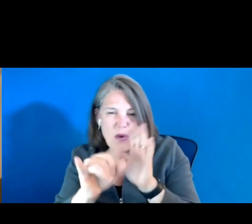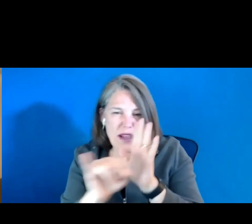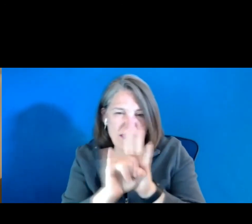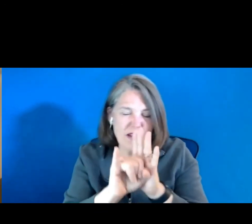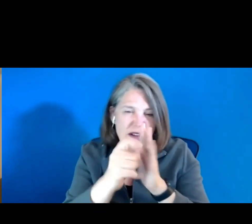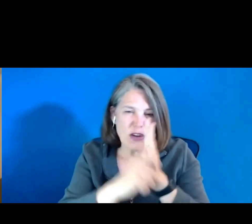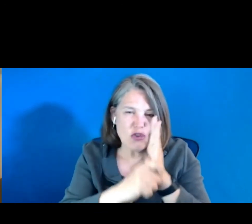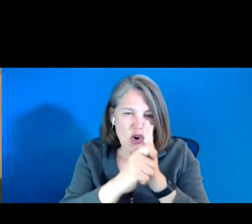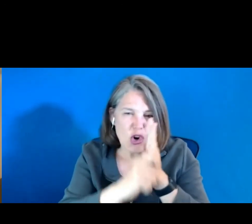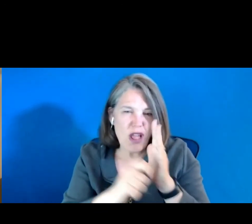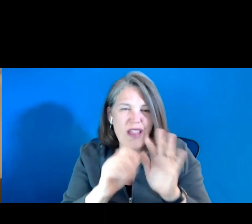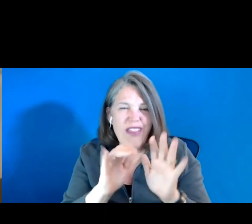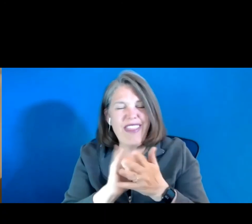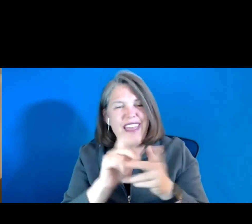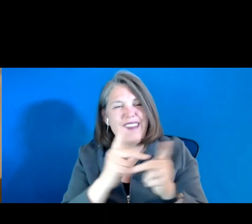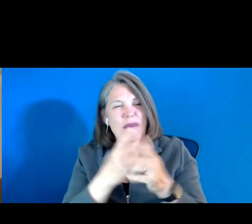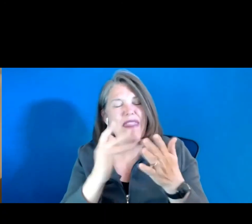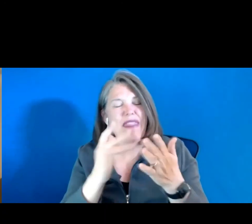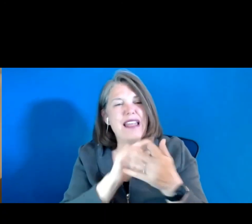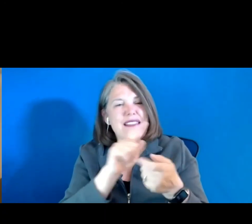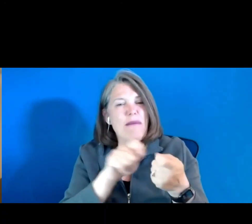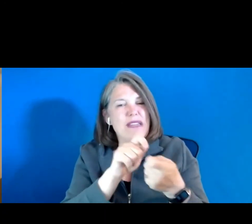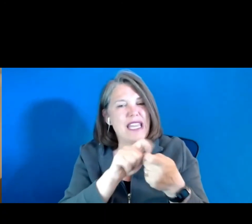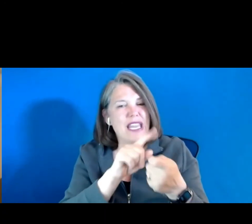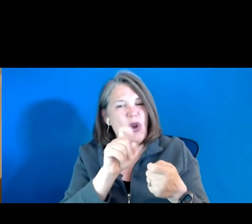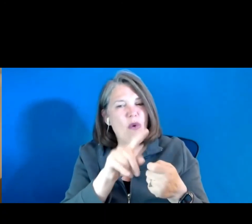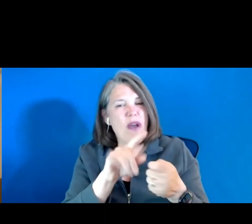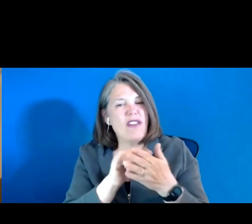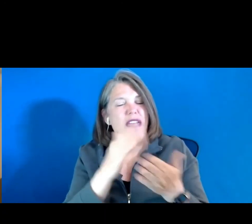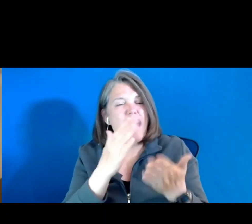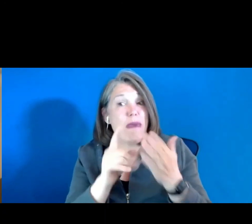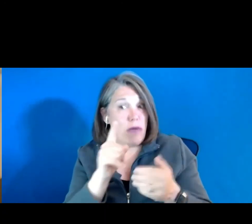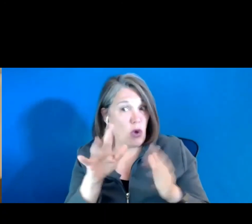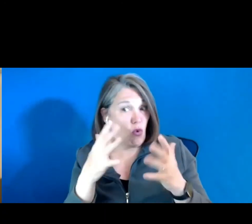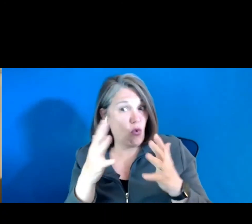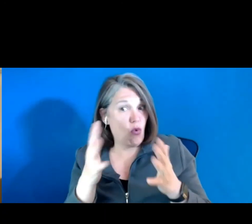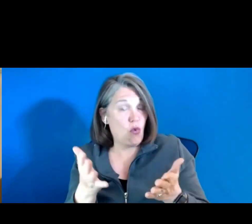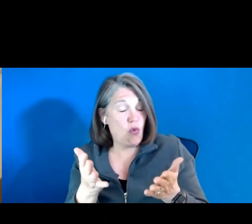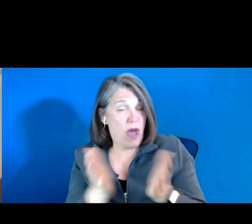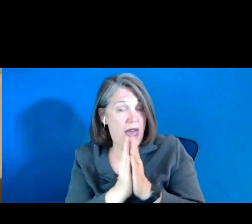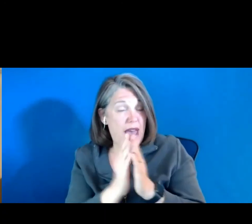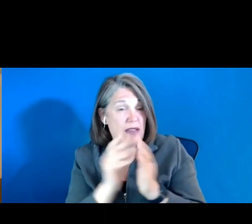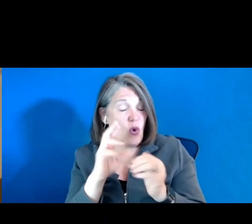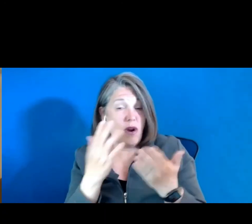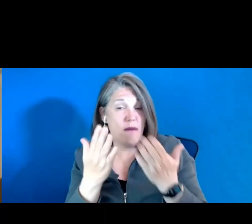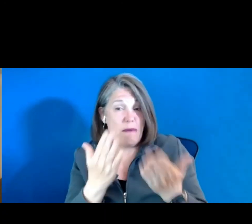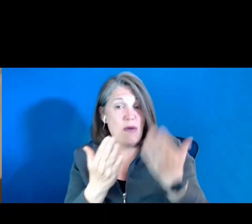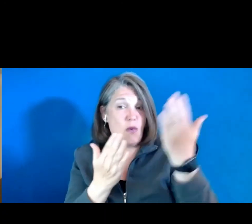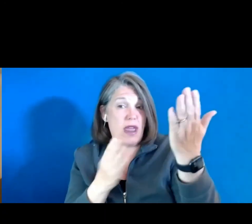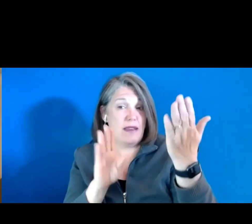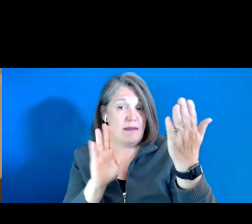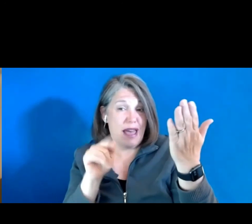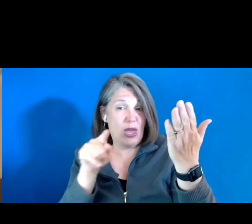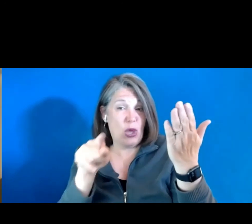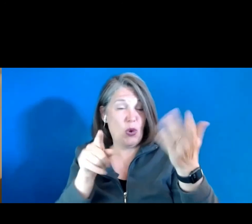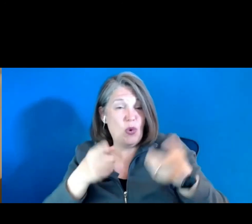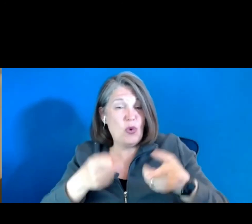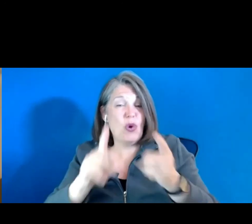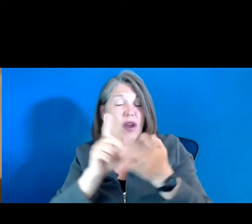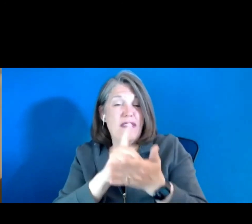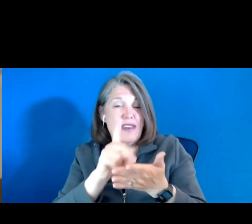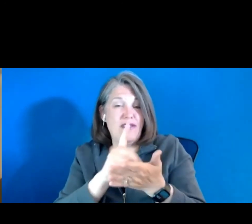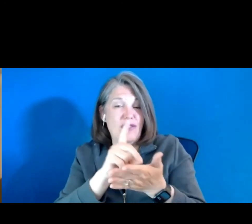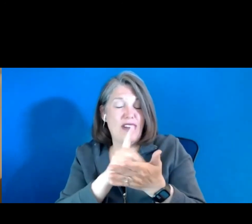journal. So, that's a particular question that you might have had, or might be raised by you at the dissertation